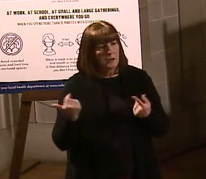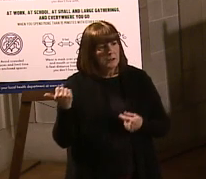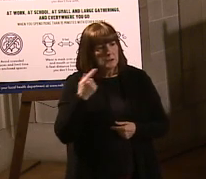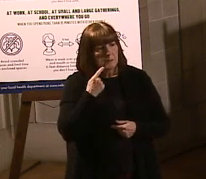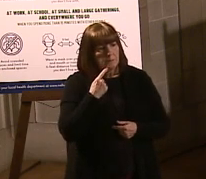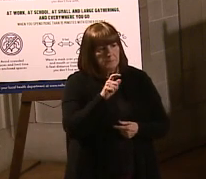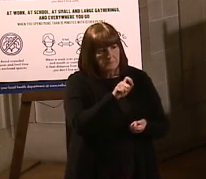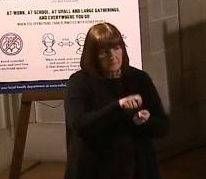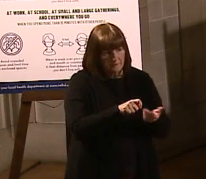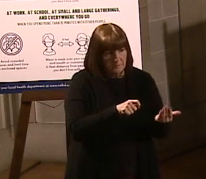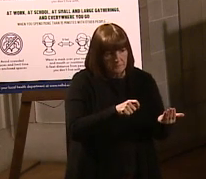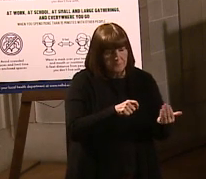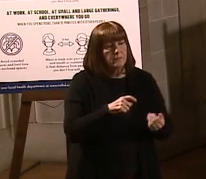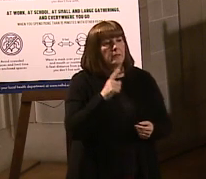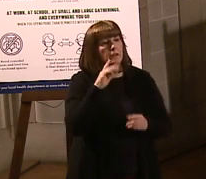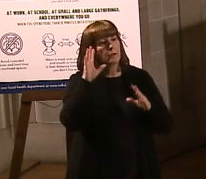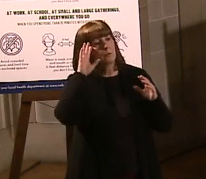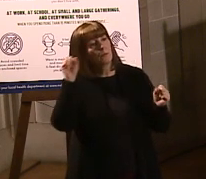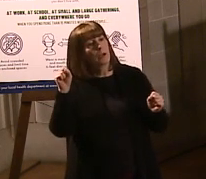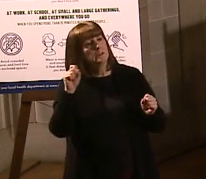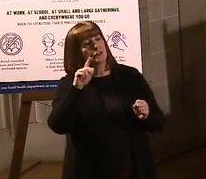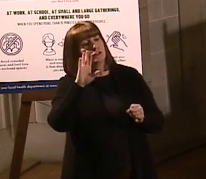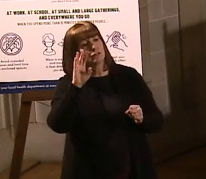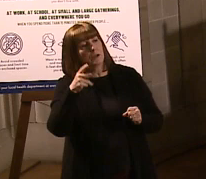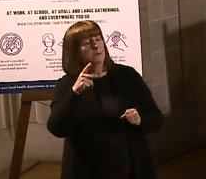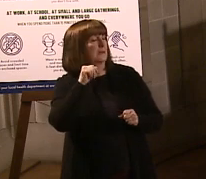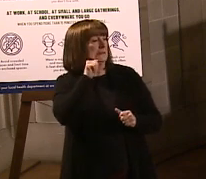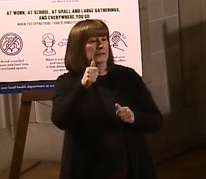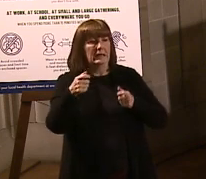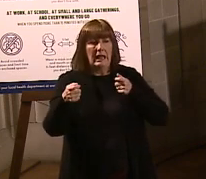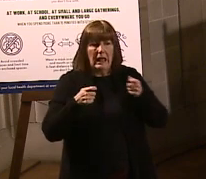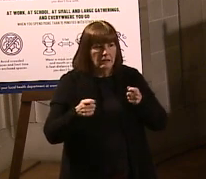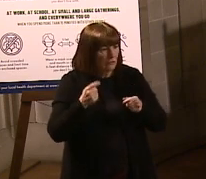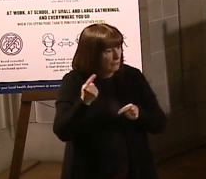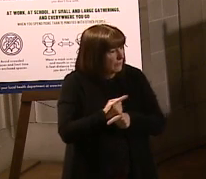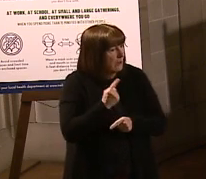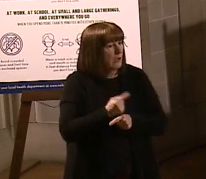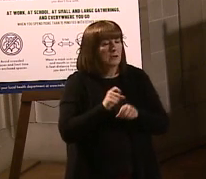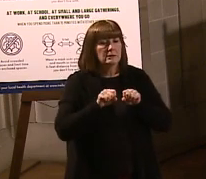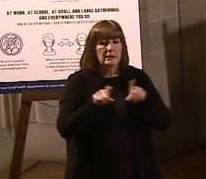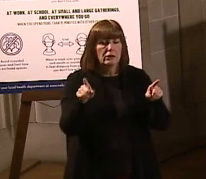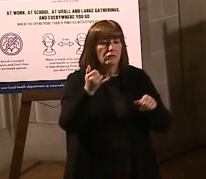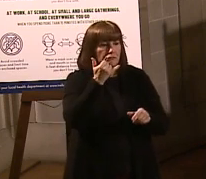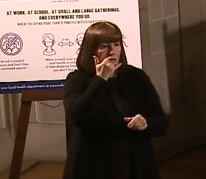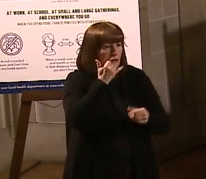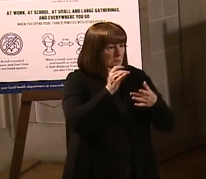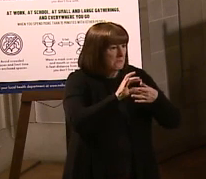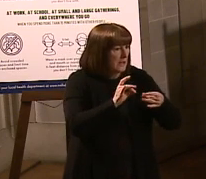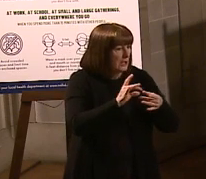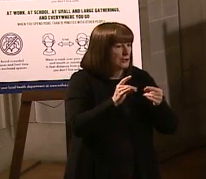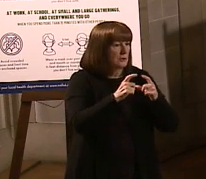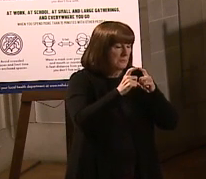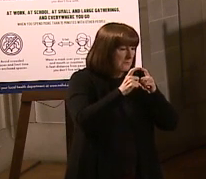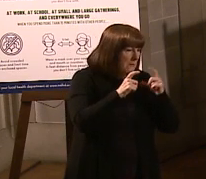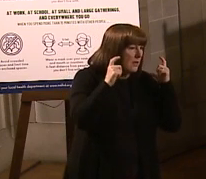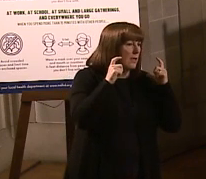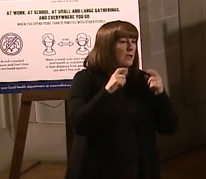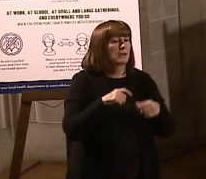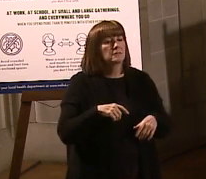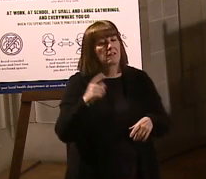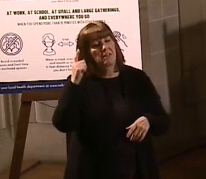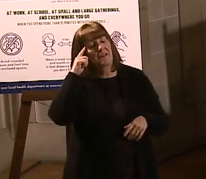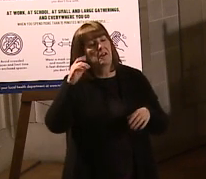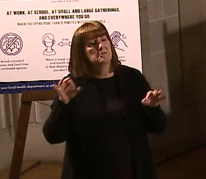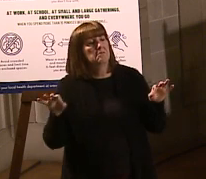about? said that President Trump mishandled it and sent a wrong message to people about mask wearing and taking precautions and how serious this